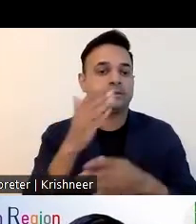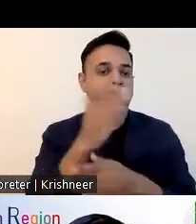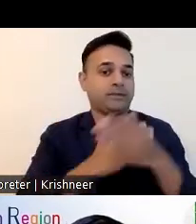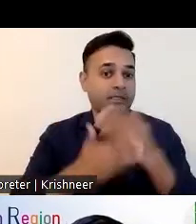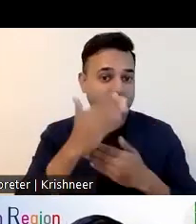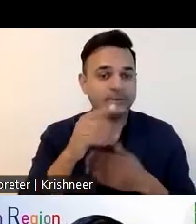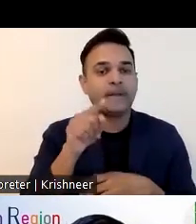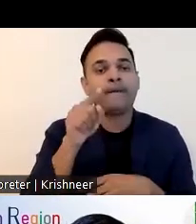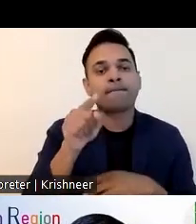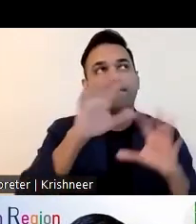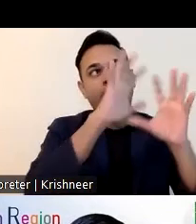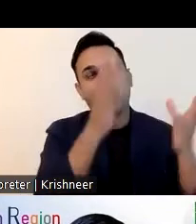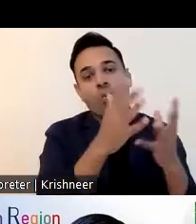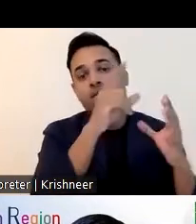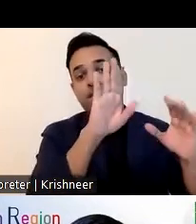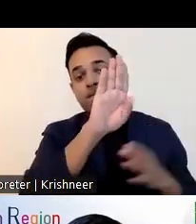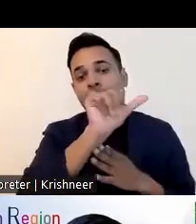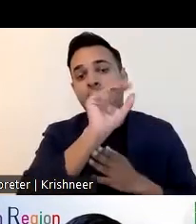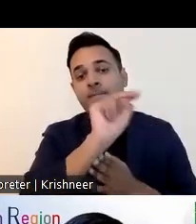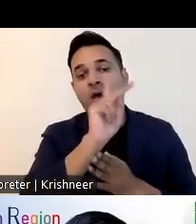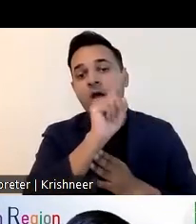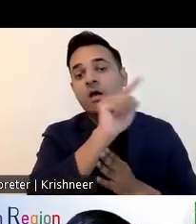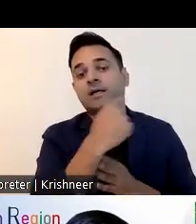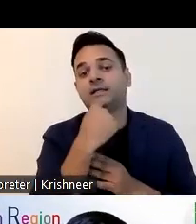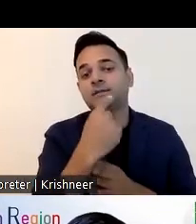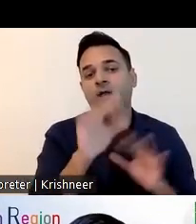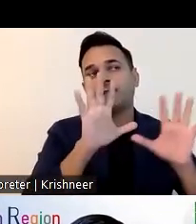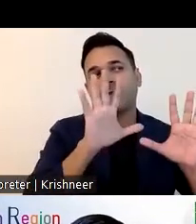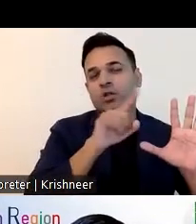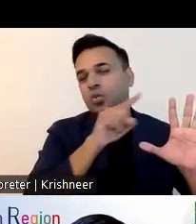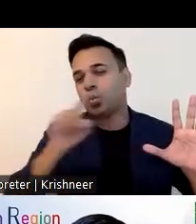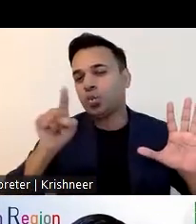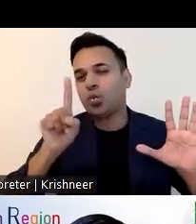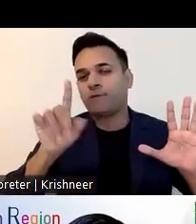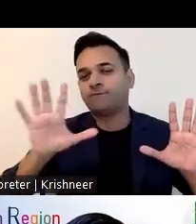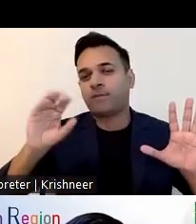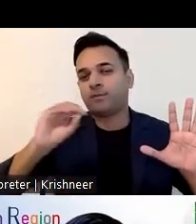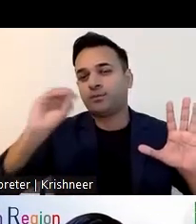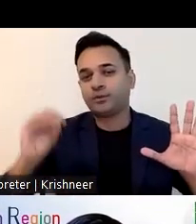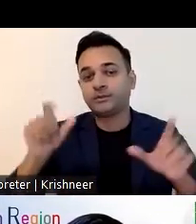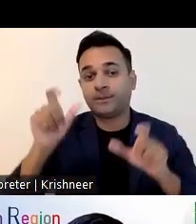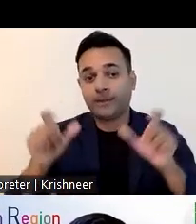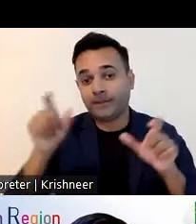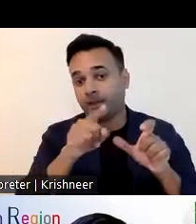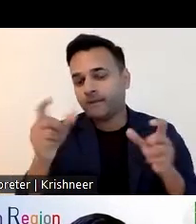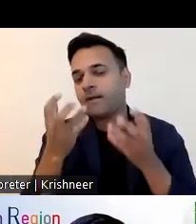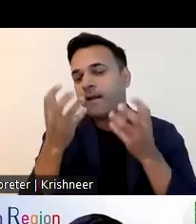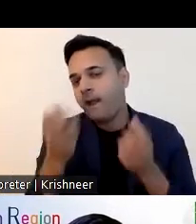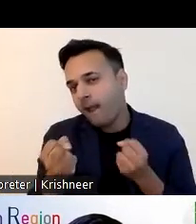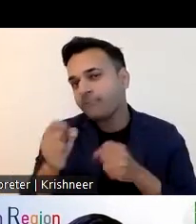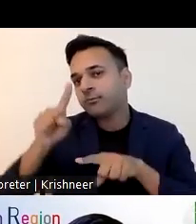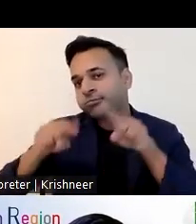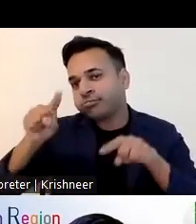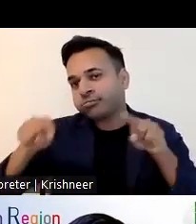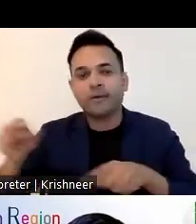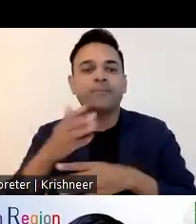and about the youth related disability between 16 to 40 40 years old 1.52